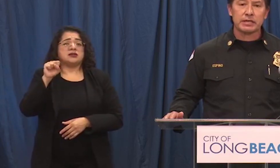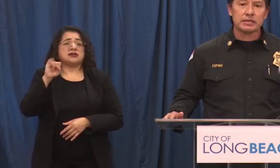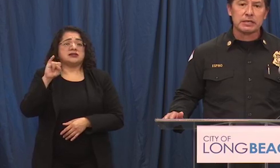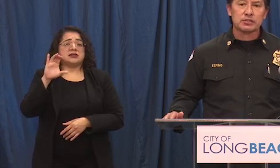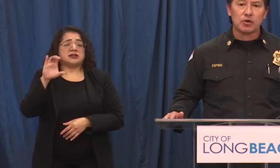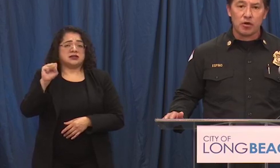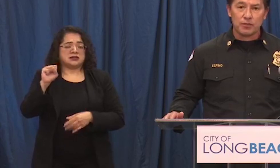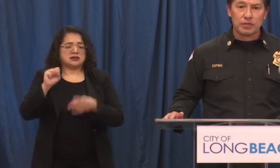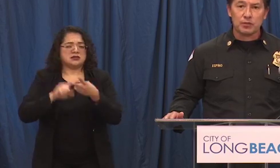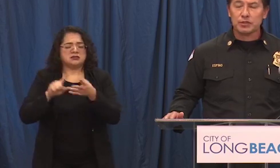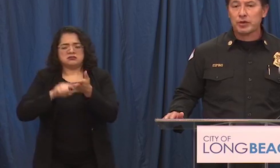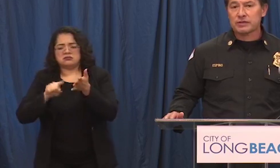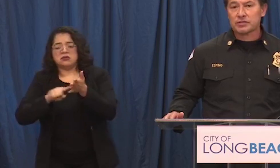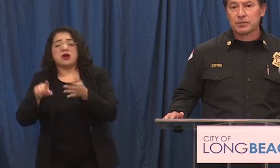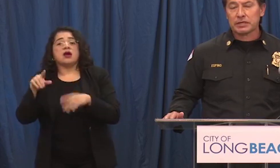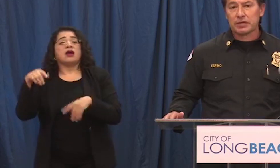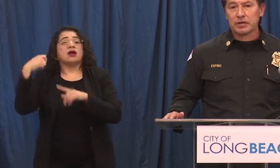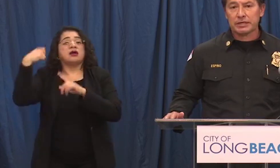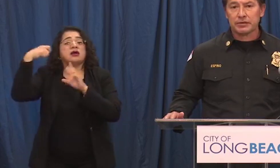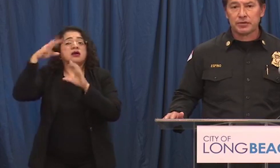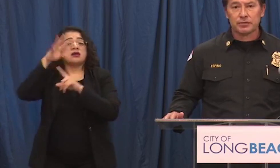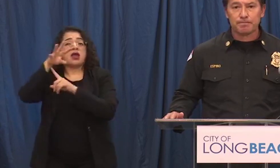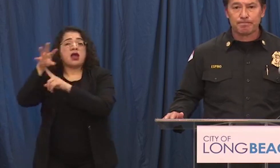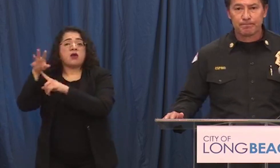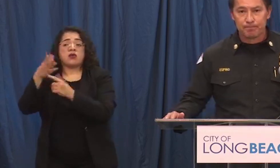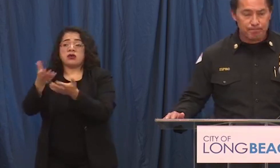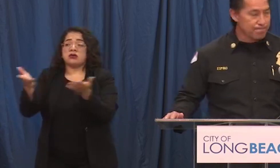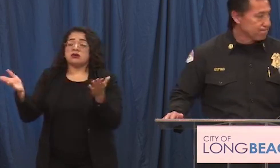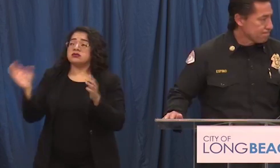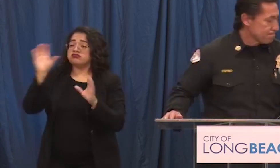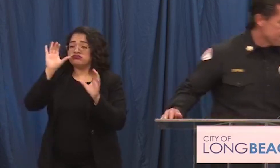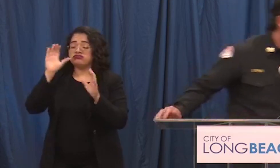in the area so hopefully we do have something later on down the road